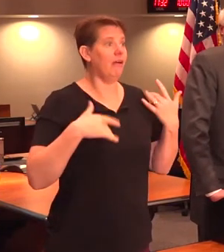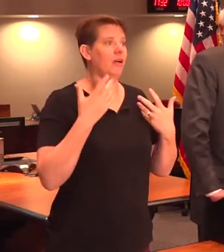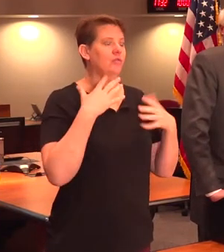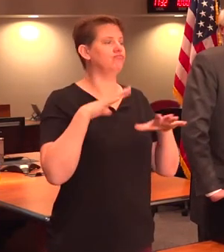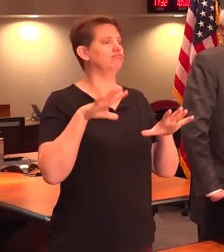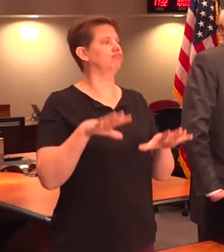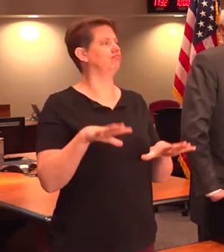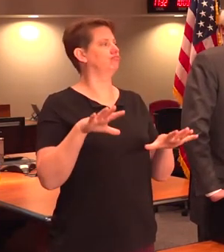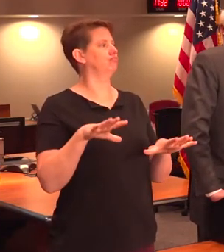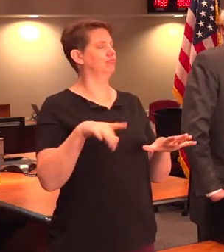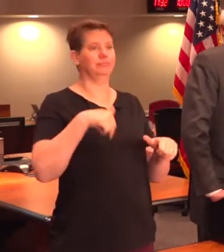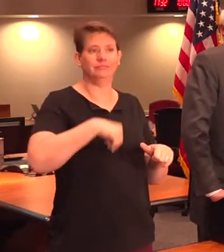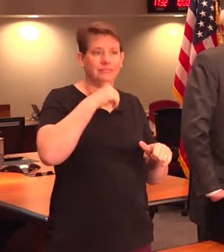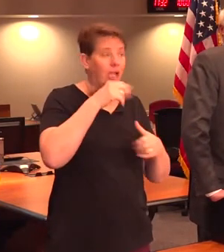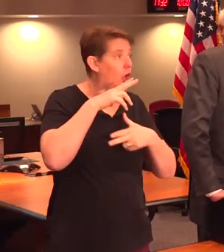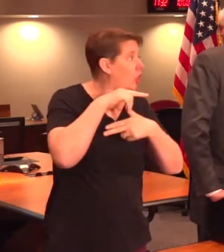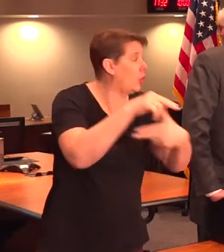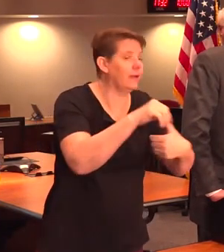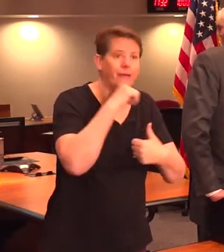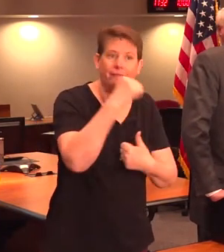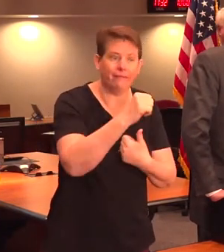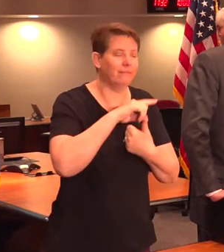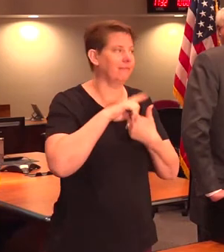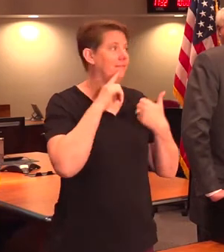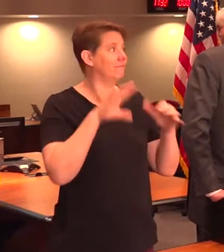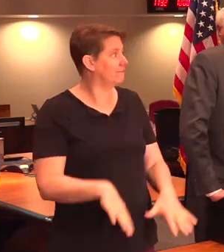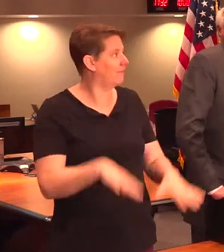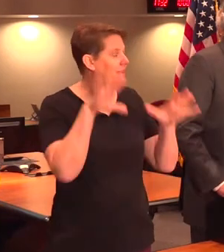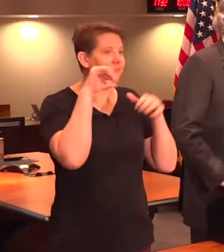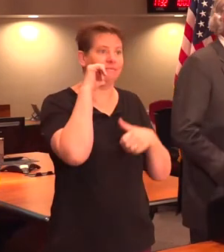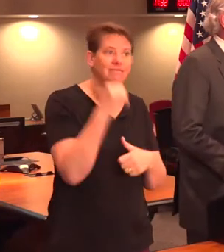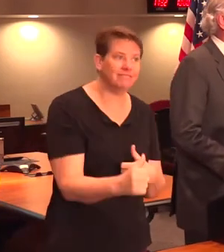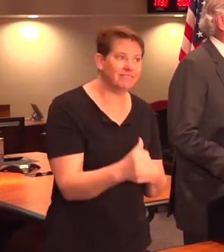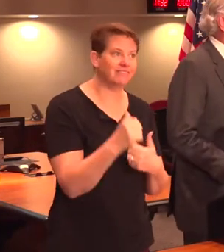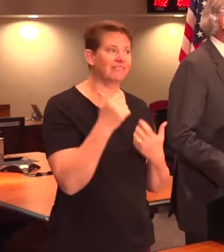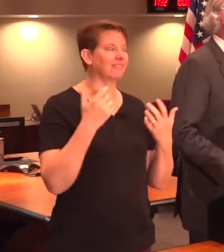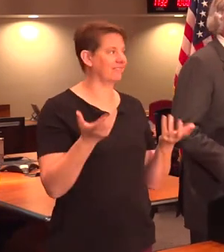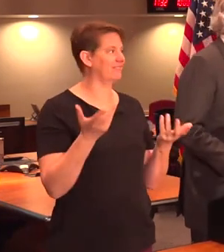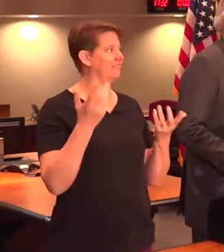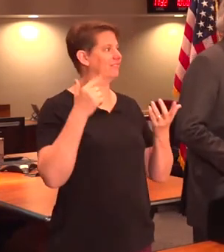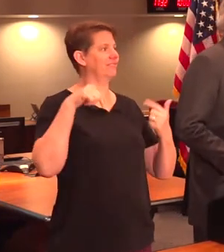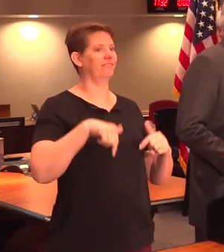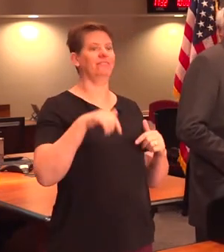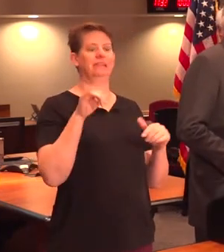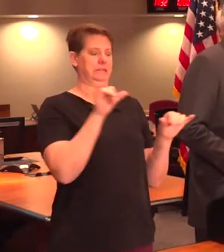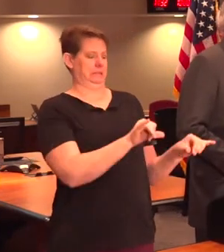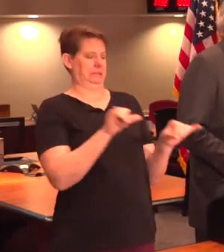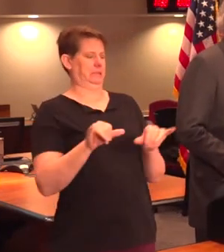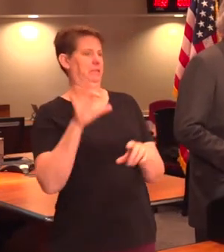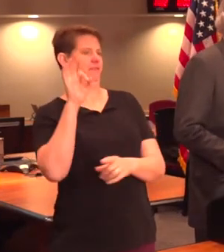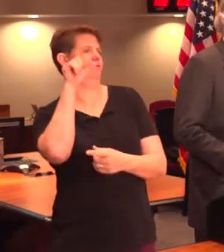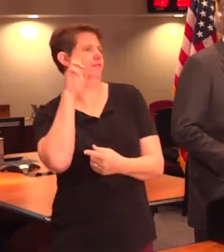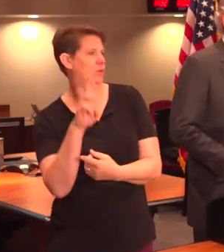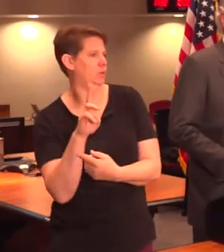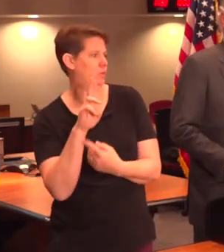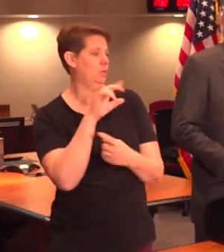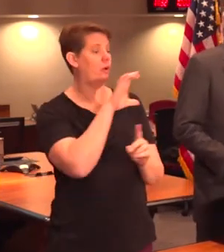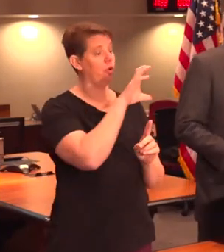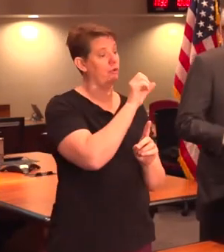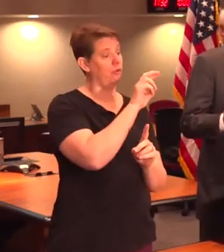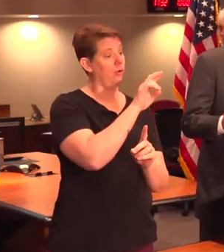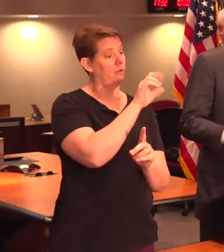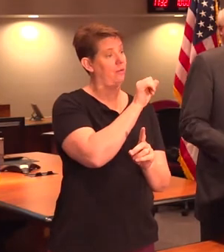this is not a hurricane. It's not a flood. This is a, this is a, it's just a, it's like the flu. This coronavirus,